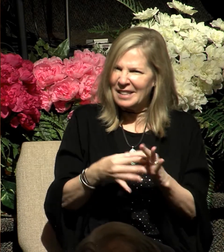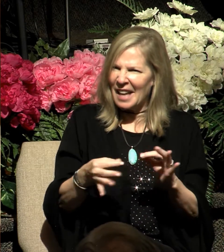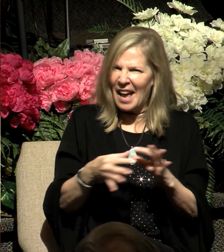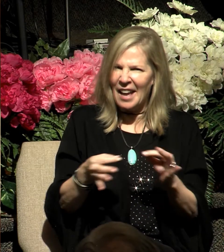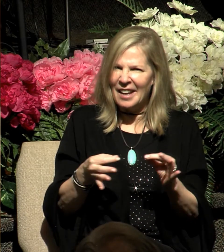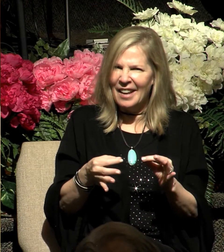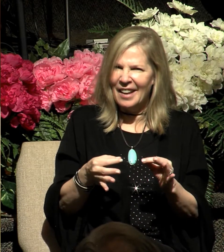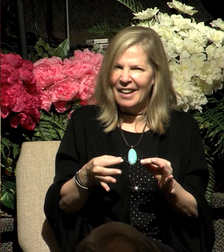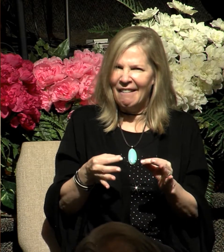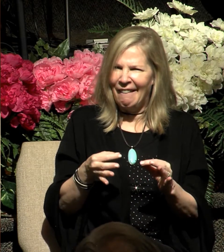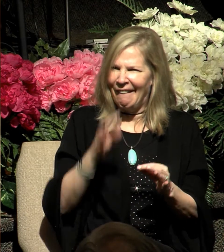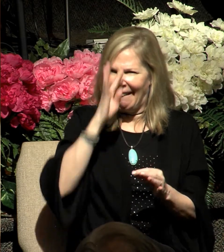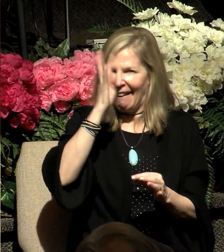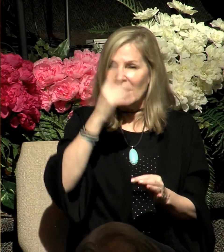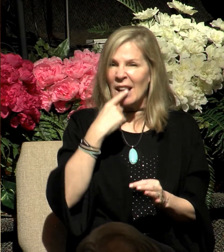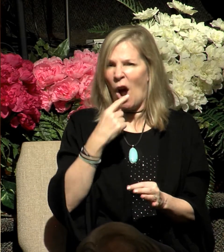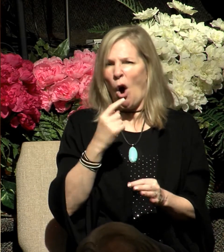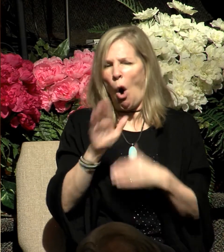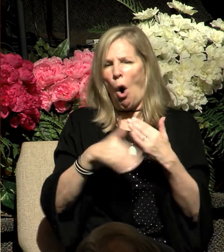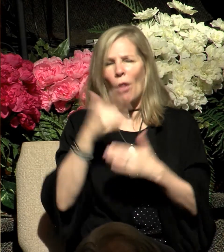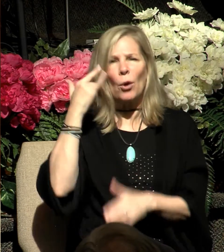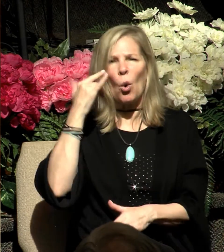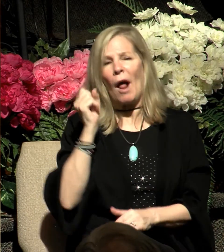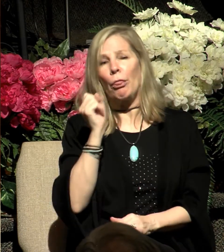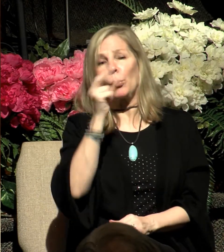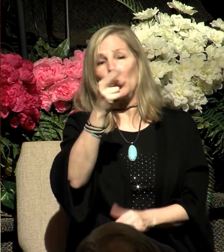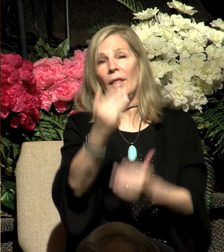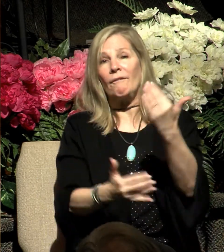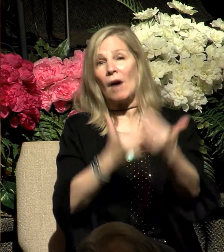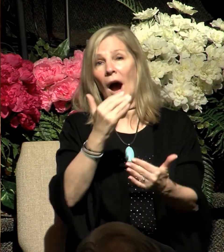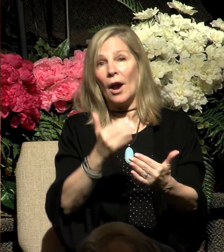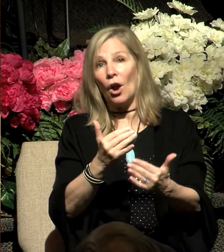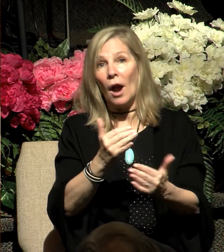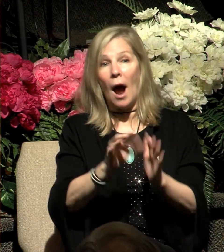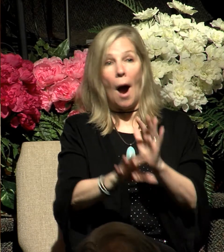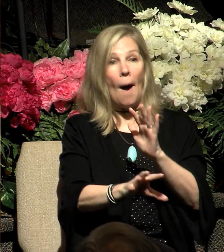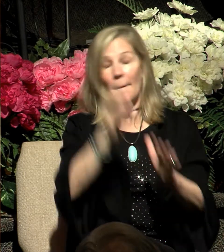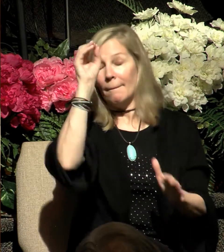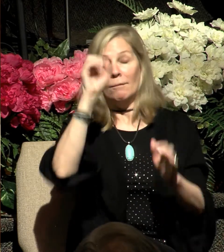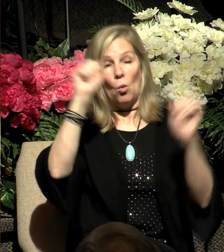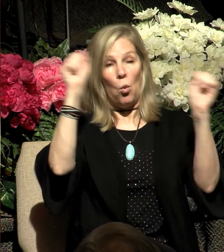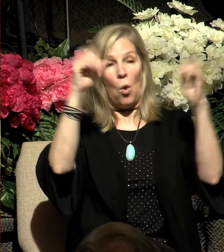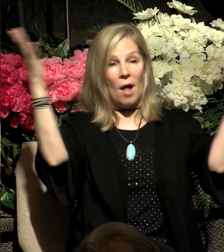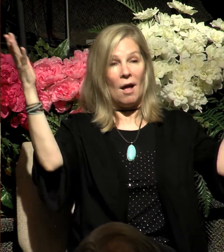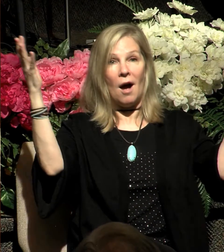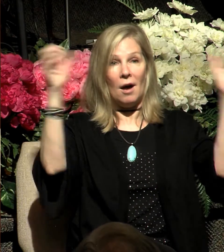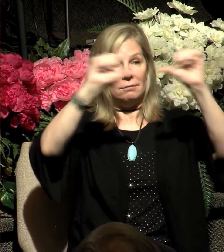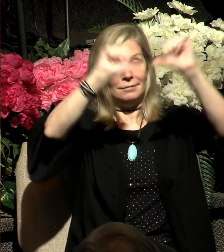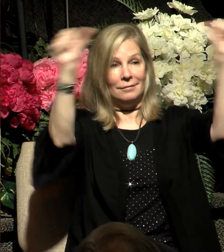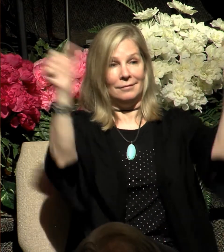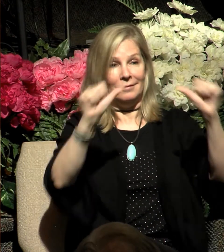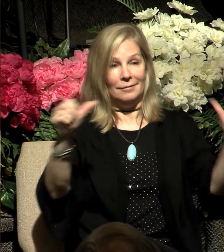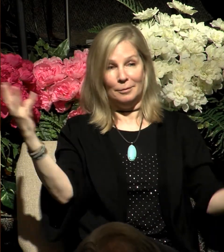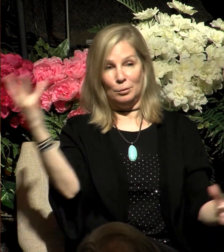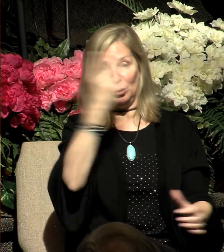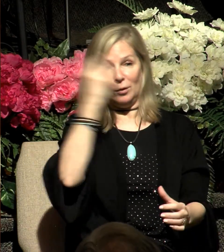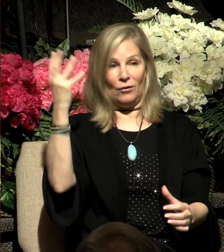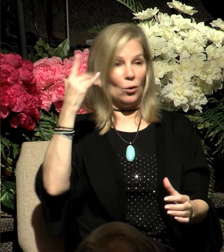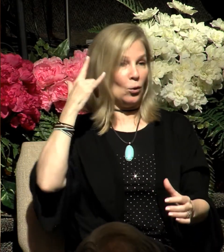said, I threw the gold into the fire, and voila, out popped this calf. Golden calf.